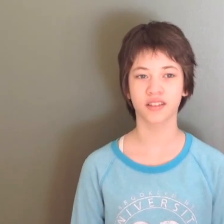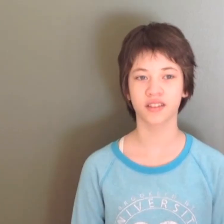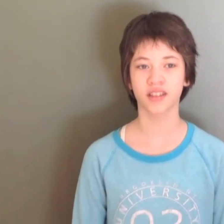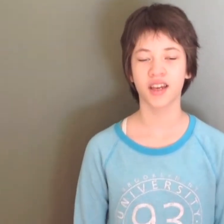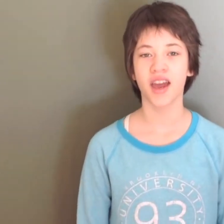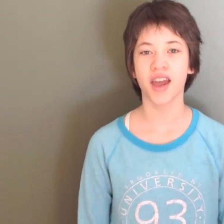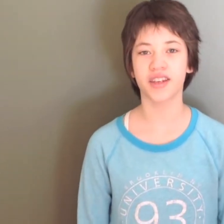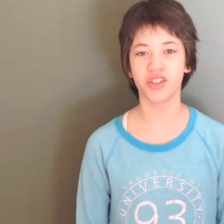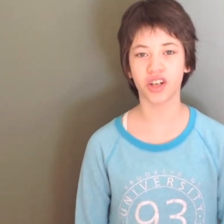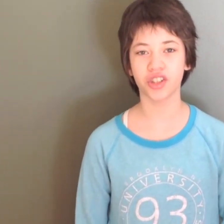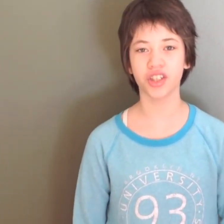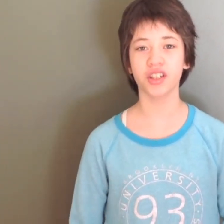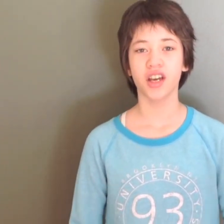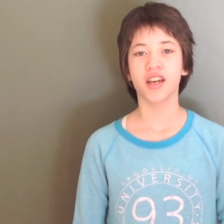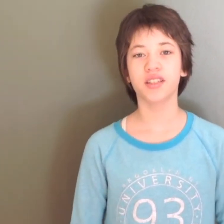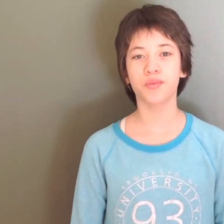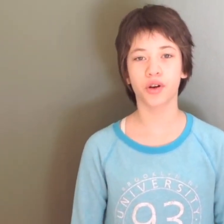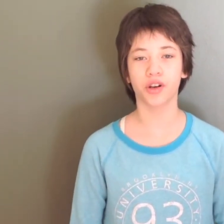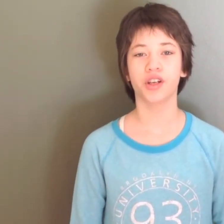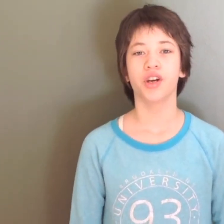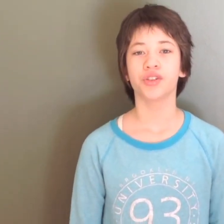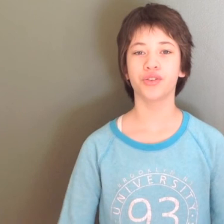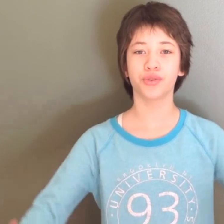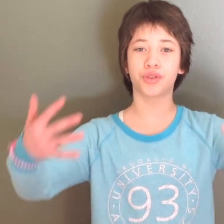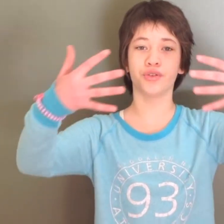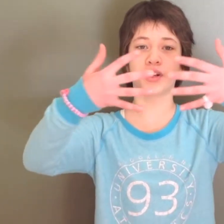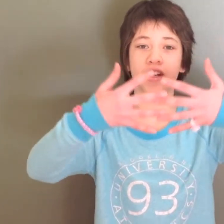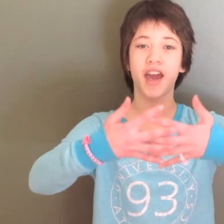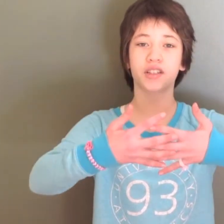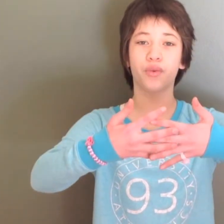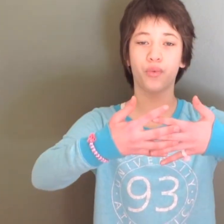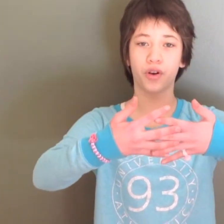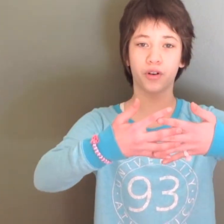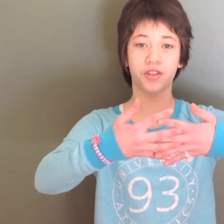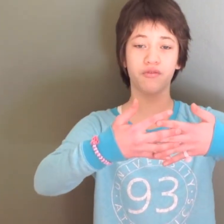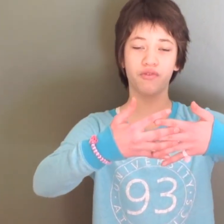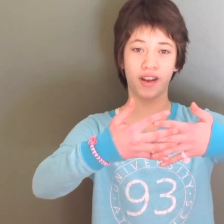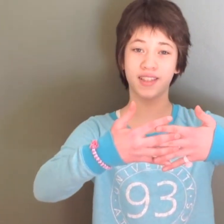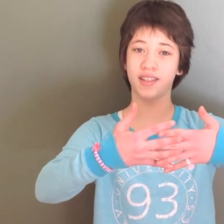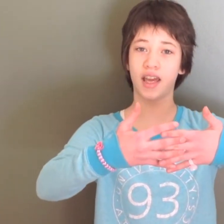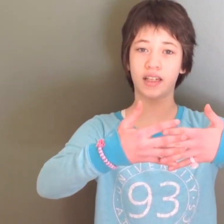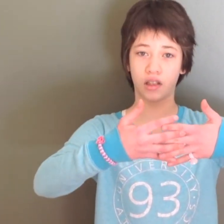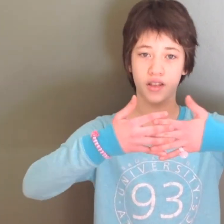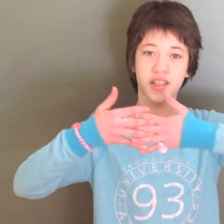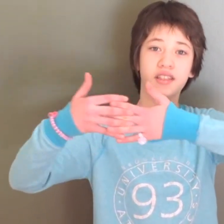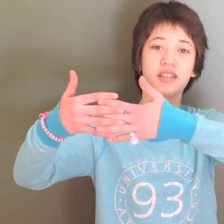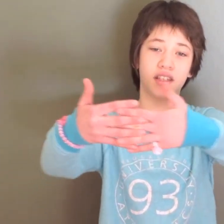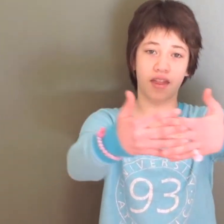A conjunction is a word used to connect words, phrases and clauses together.